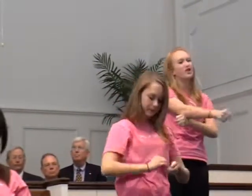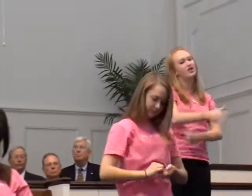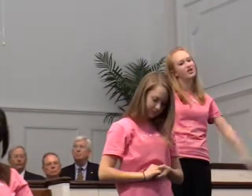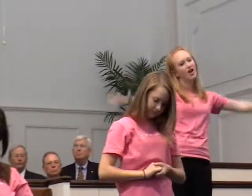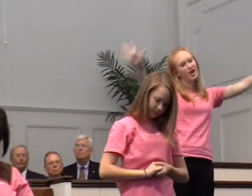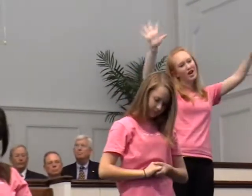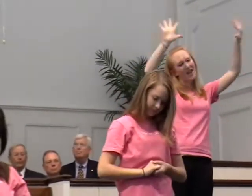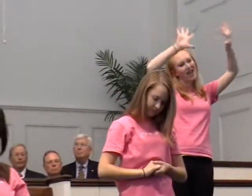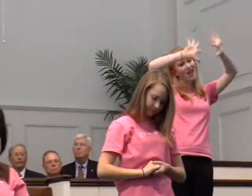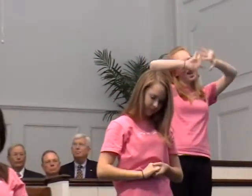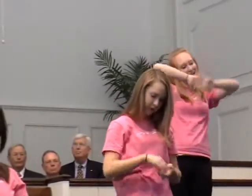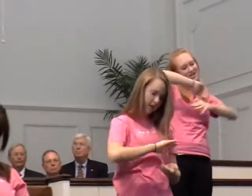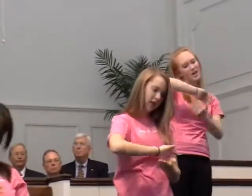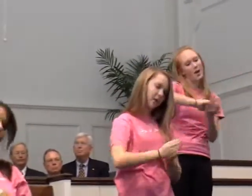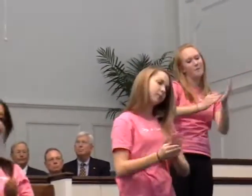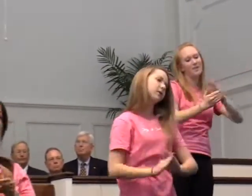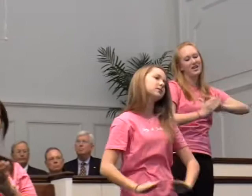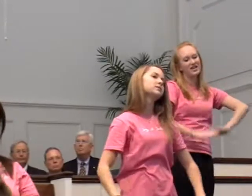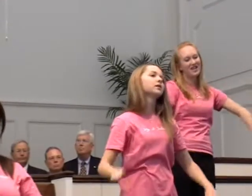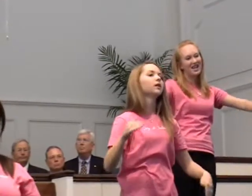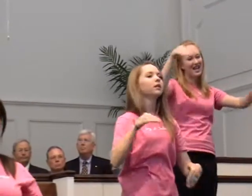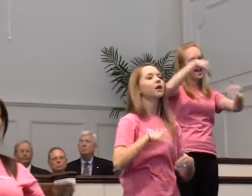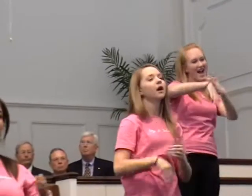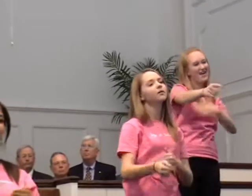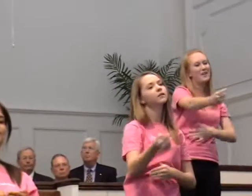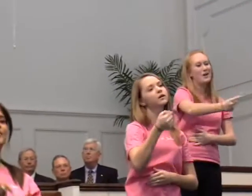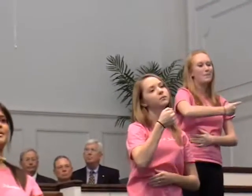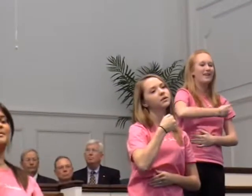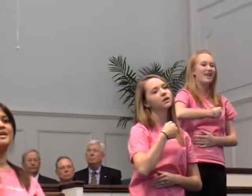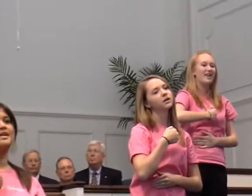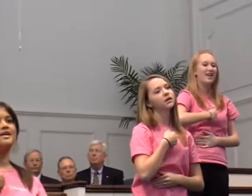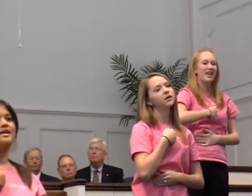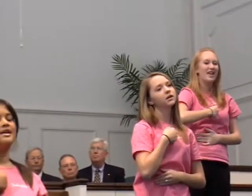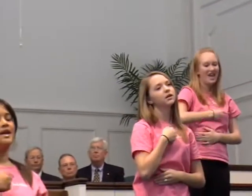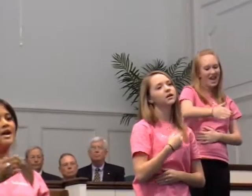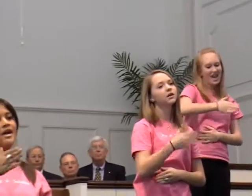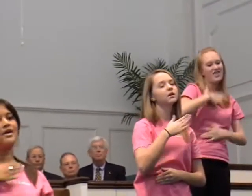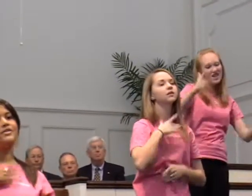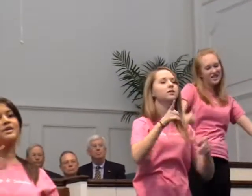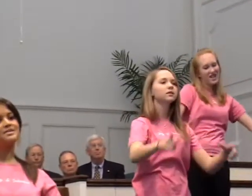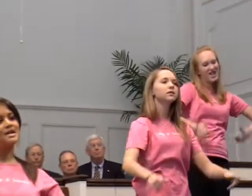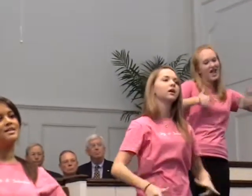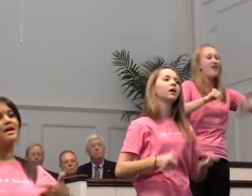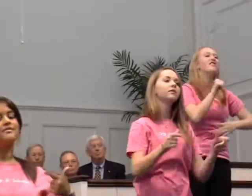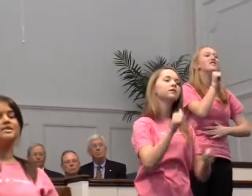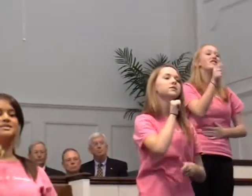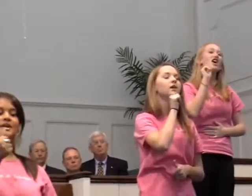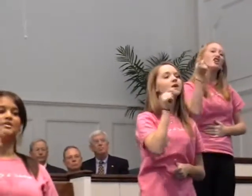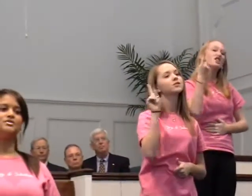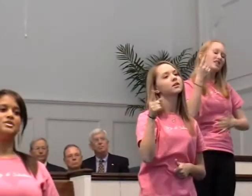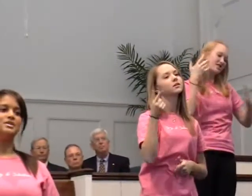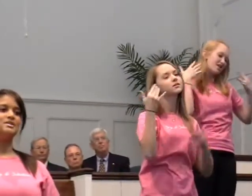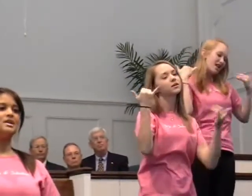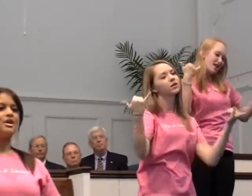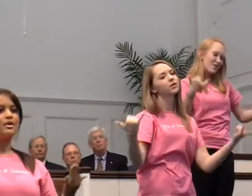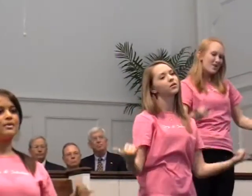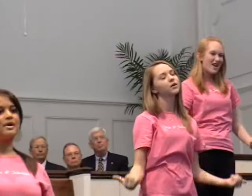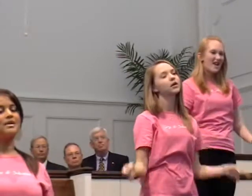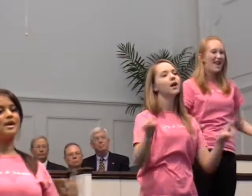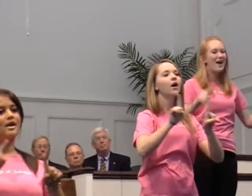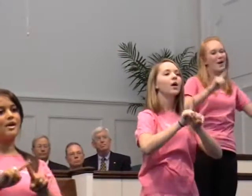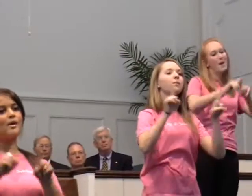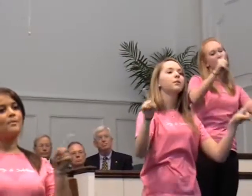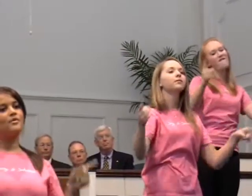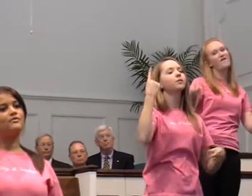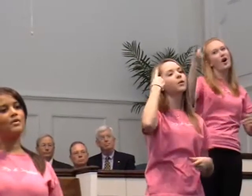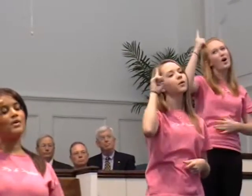conquers darkness, a peace alive indeed There's a life that's not just here